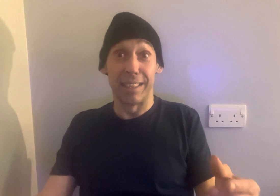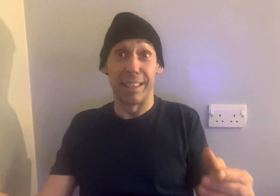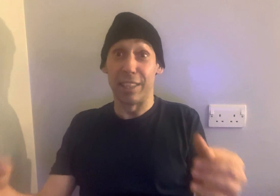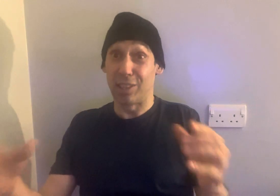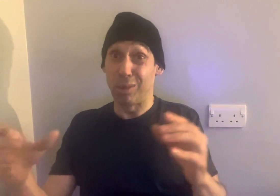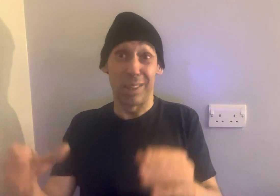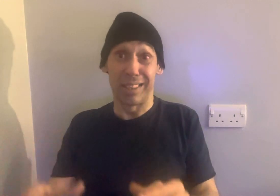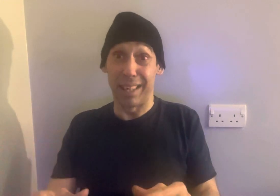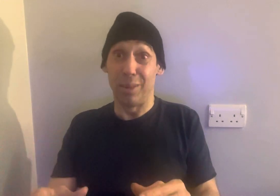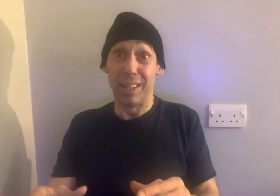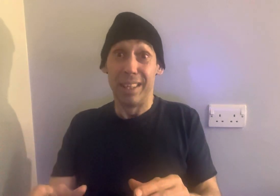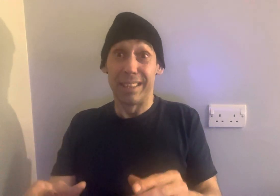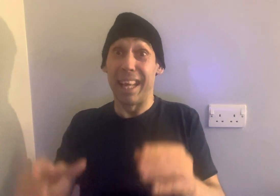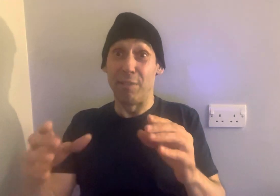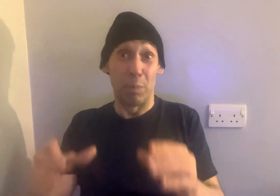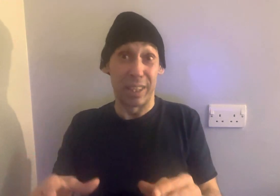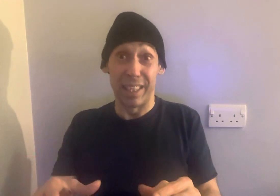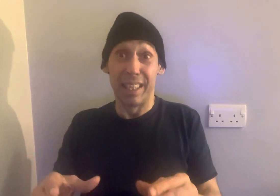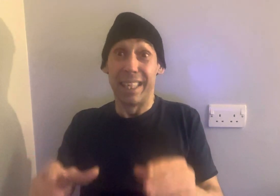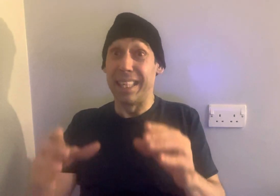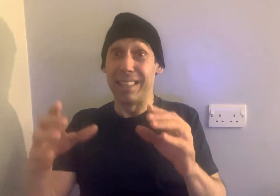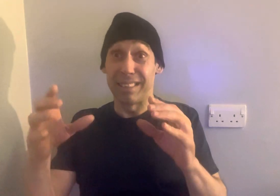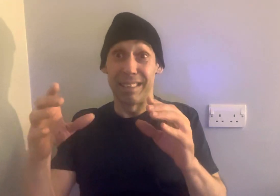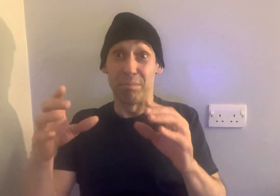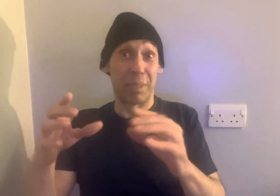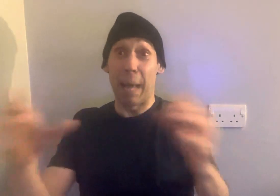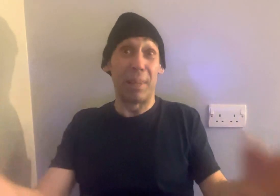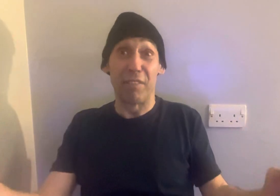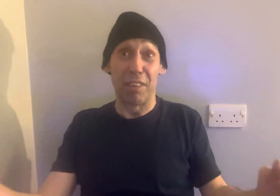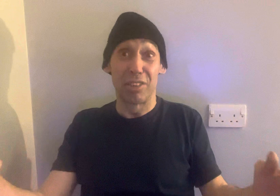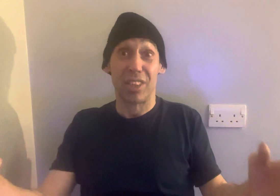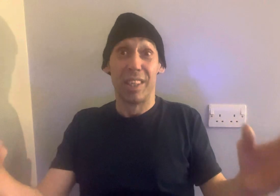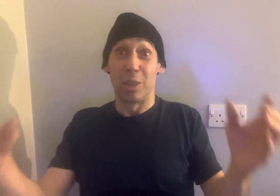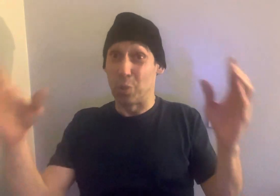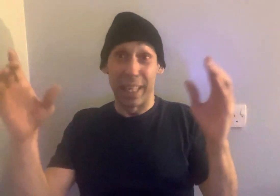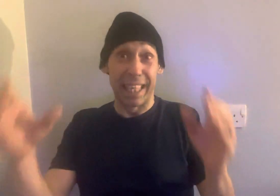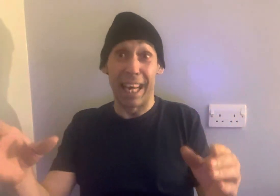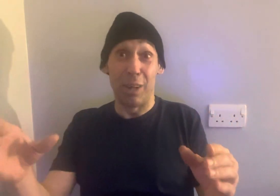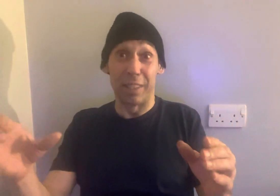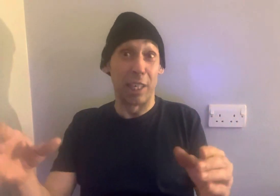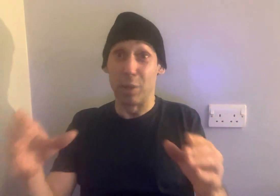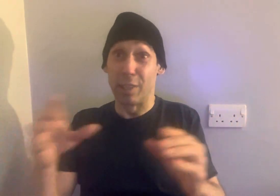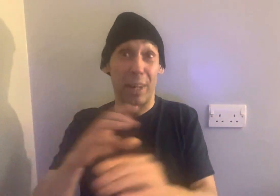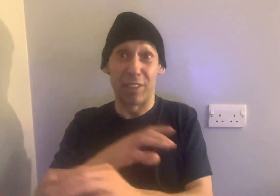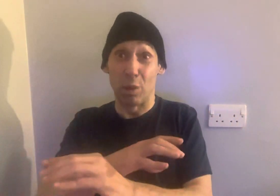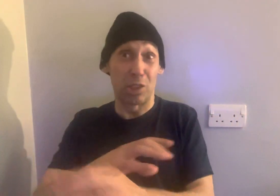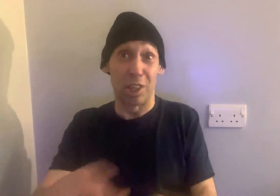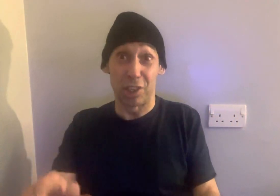it so turns out that everybody is happy at first. Because when they get out, they know they don't have to go searching.